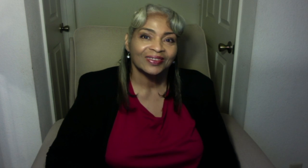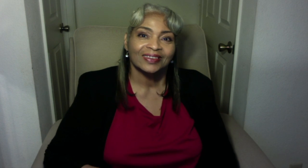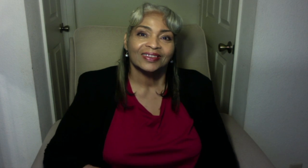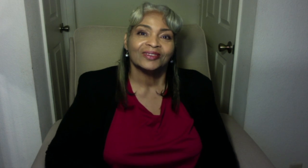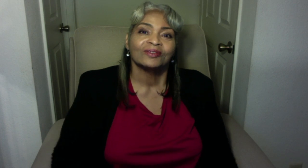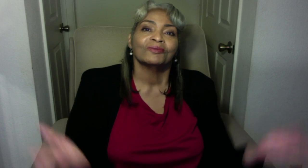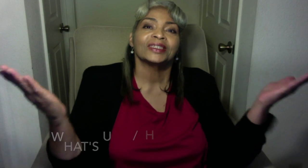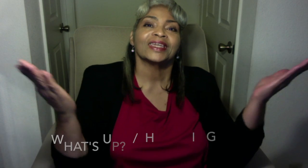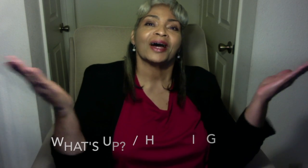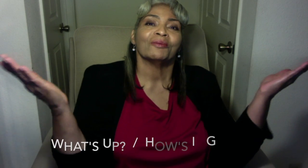What's up?